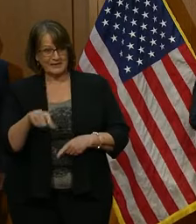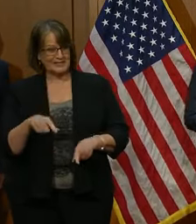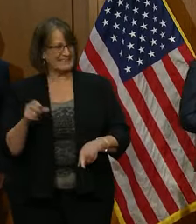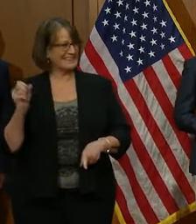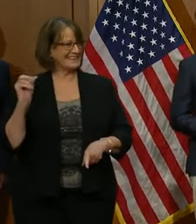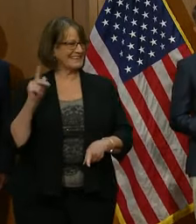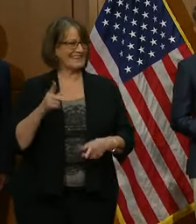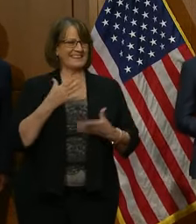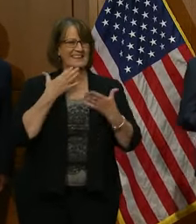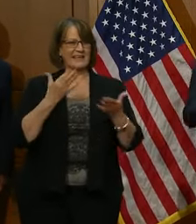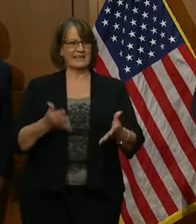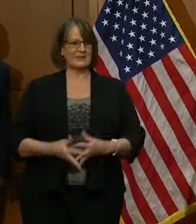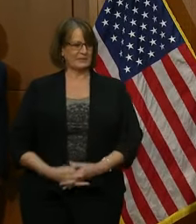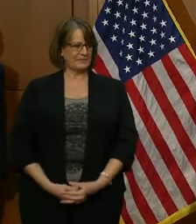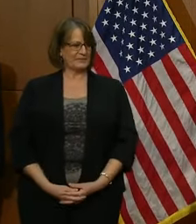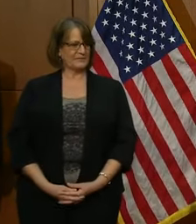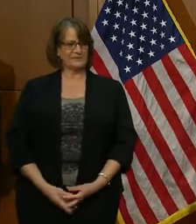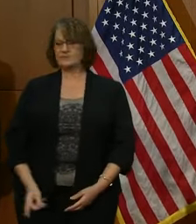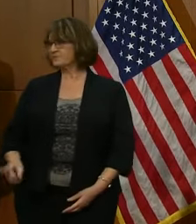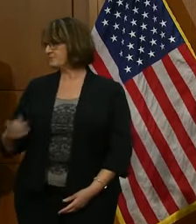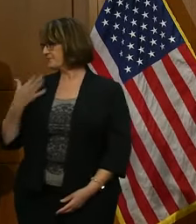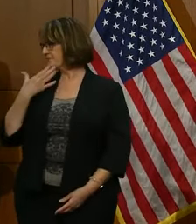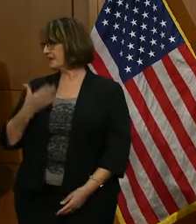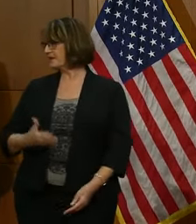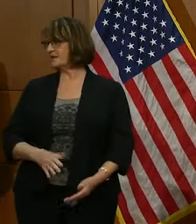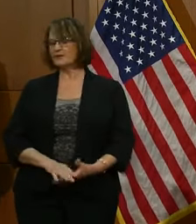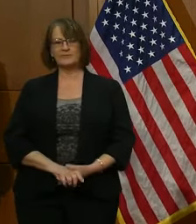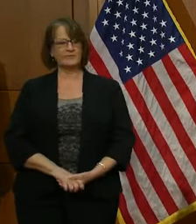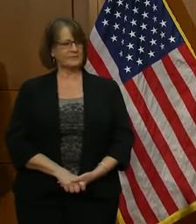All right. Thank you. Thank you, Carla.